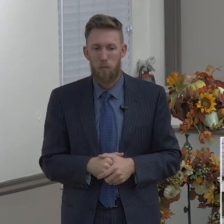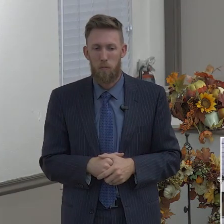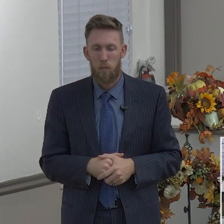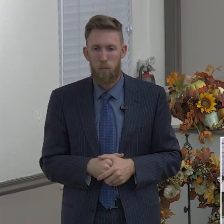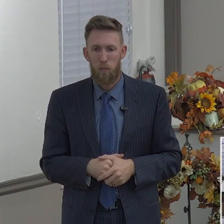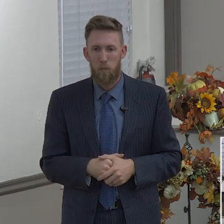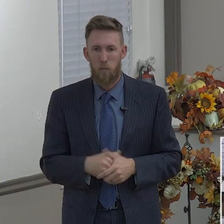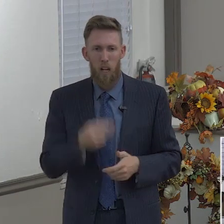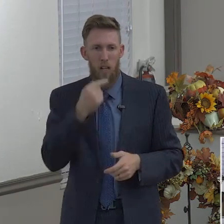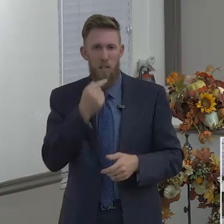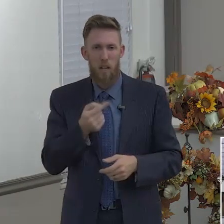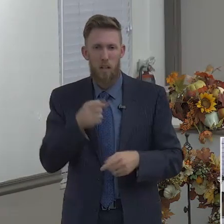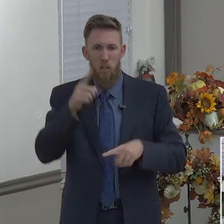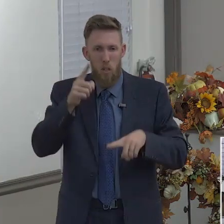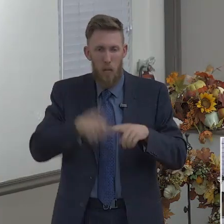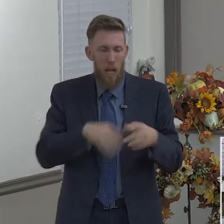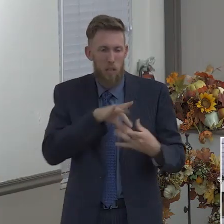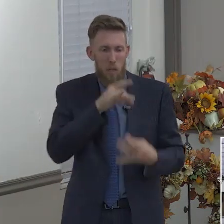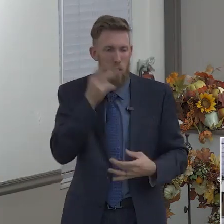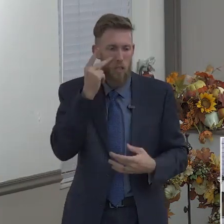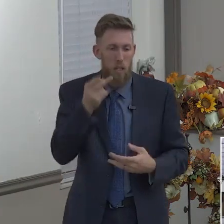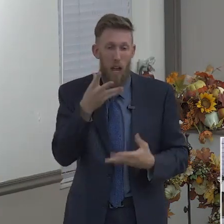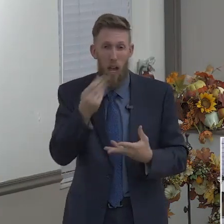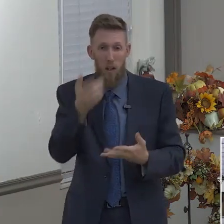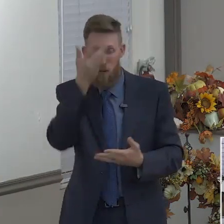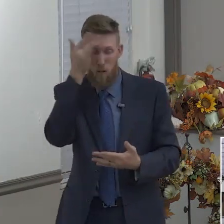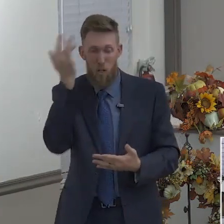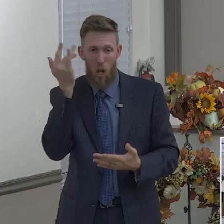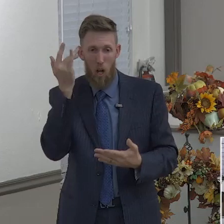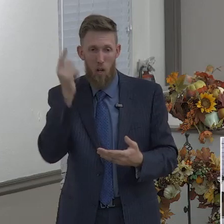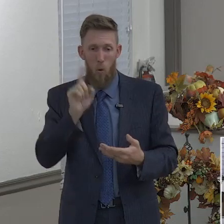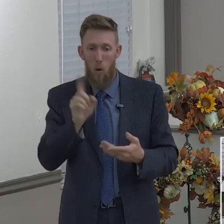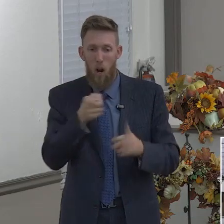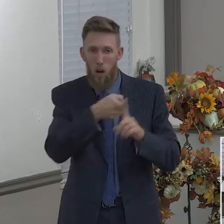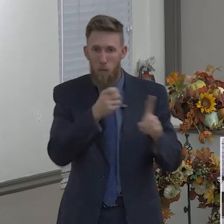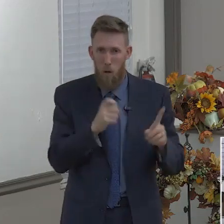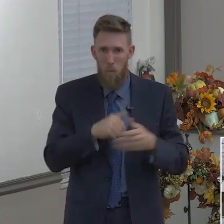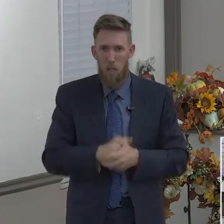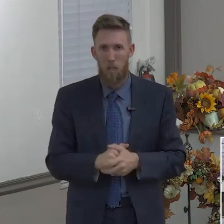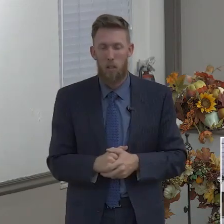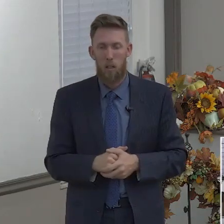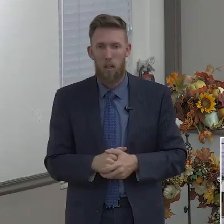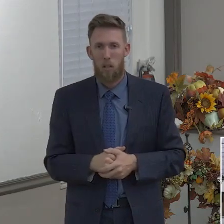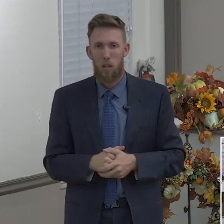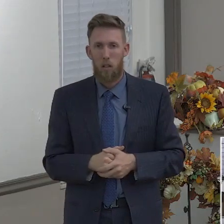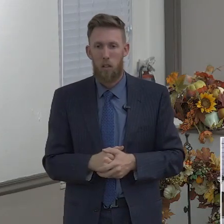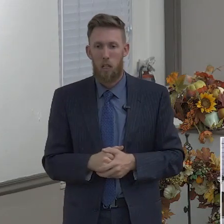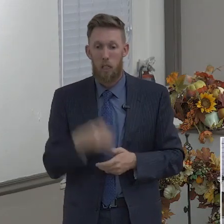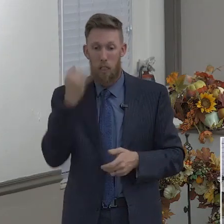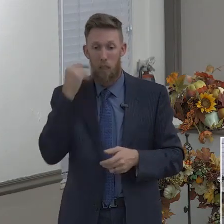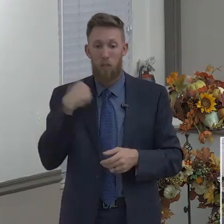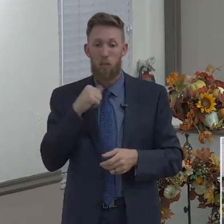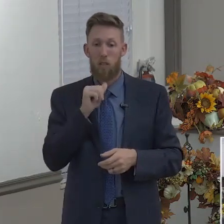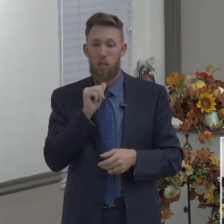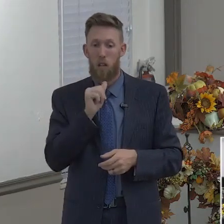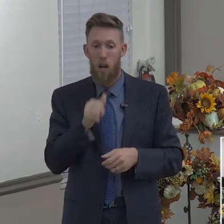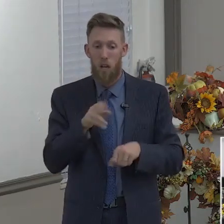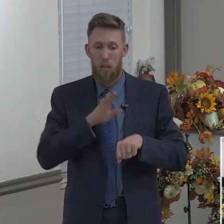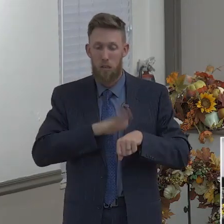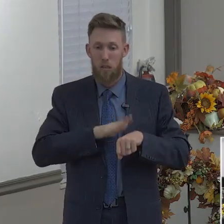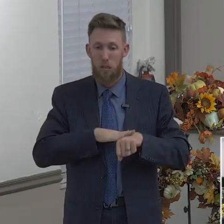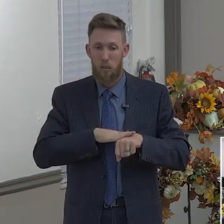that, and has forgotten that He was purged from His old sins. If we're not careful, we get a spiritual blindness and we forget where we came from.